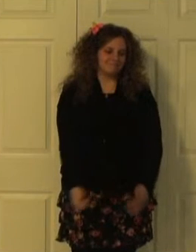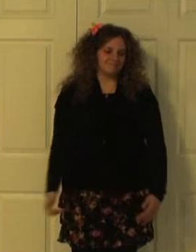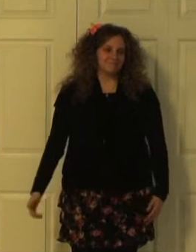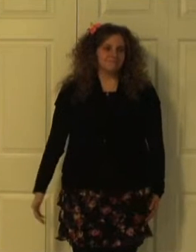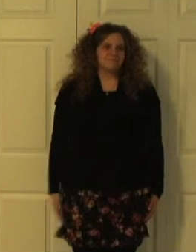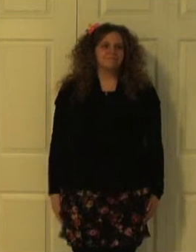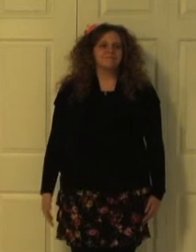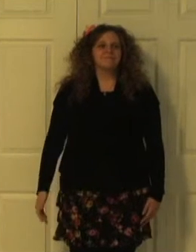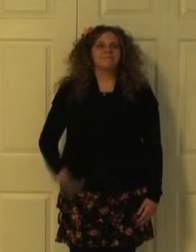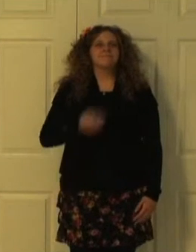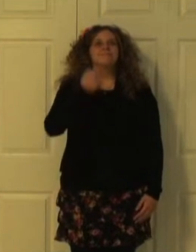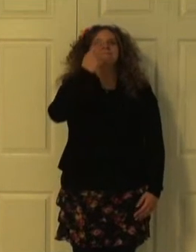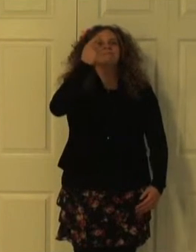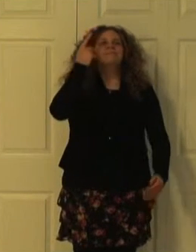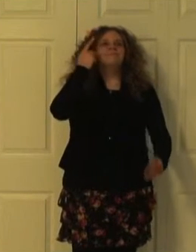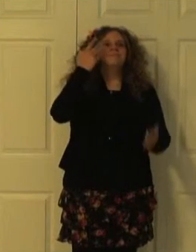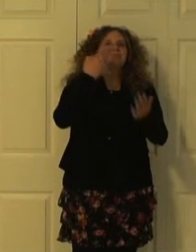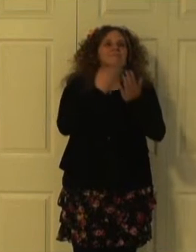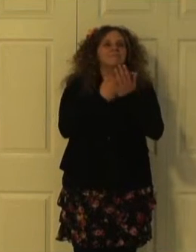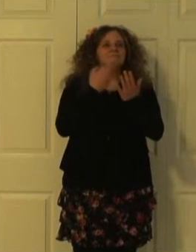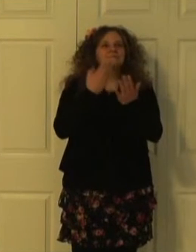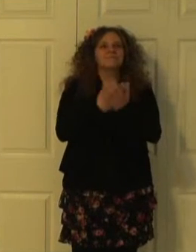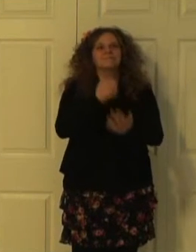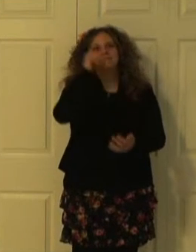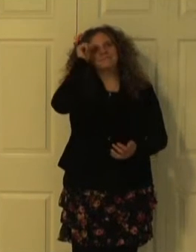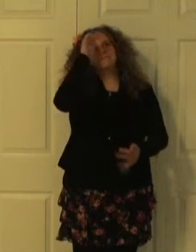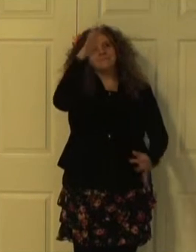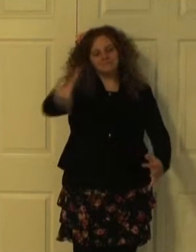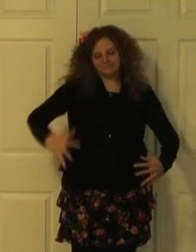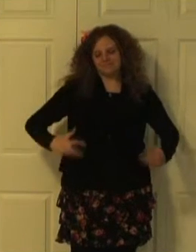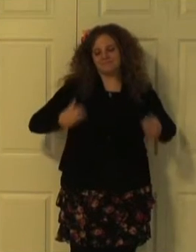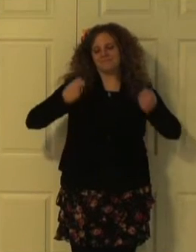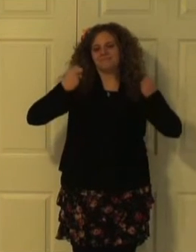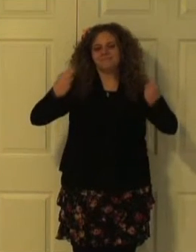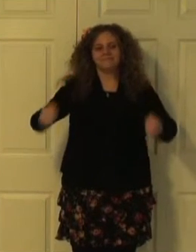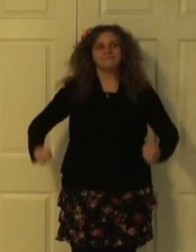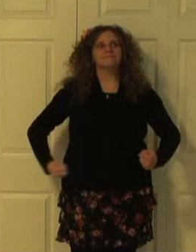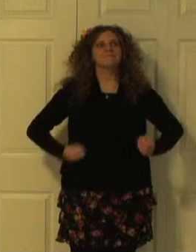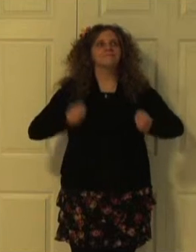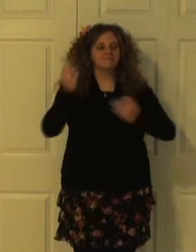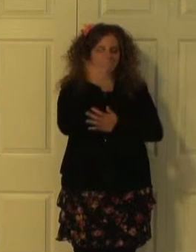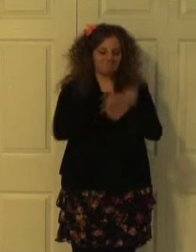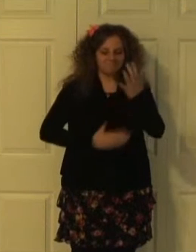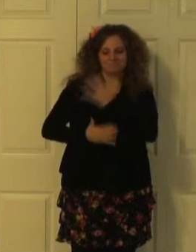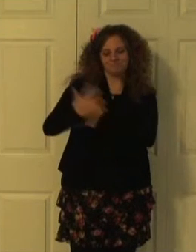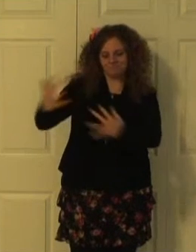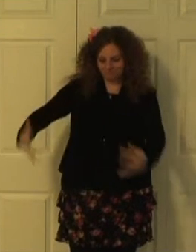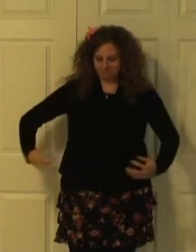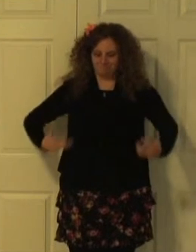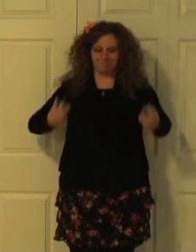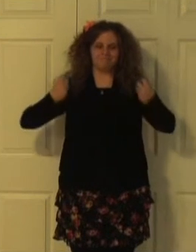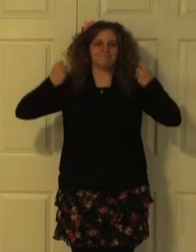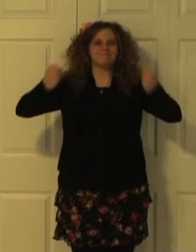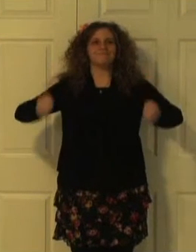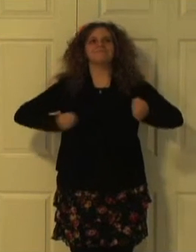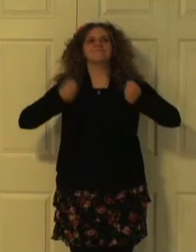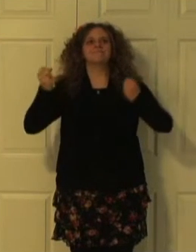He has proven His might. His arm outstretched strength. He